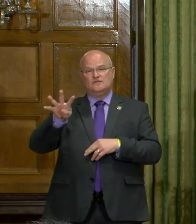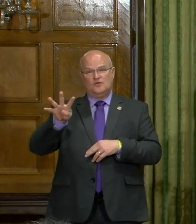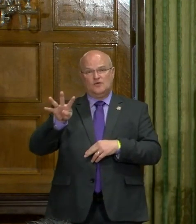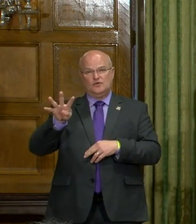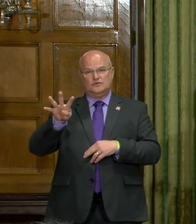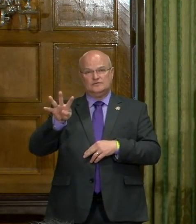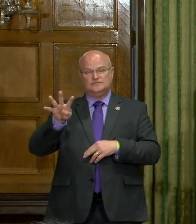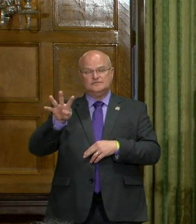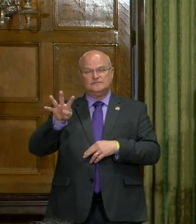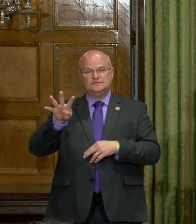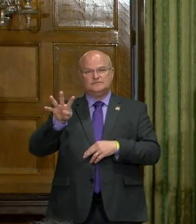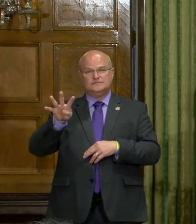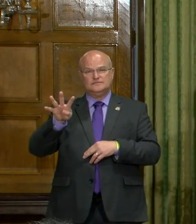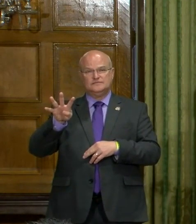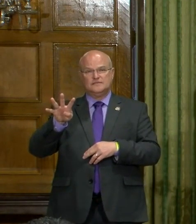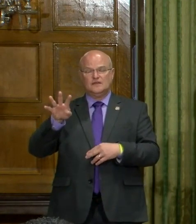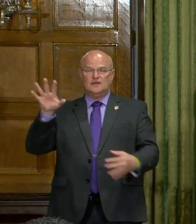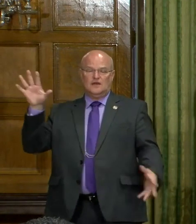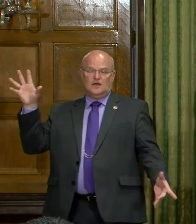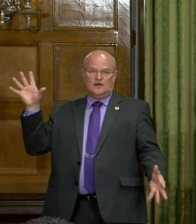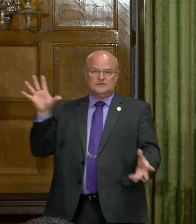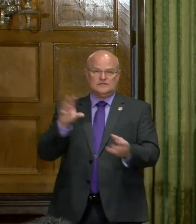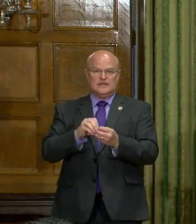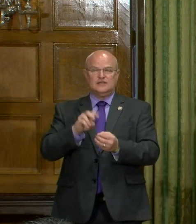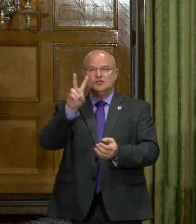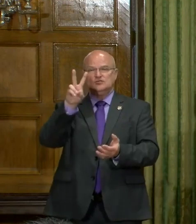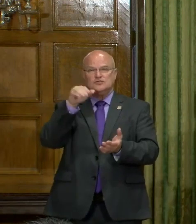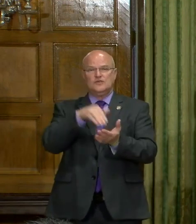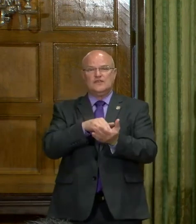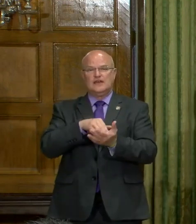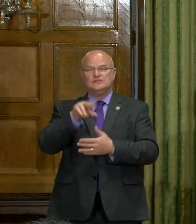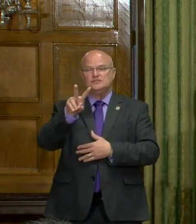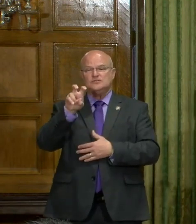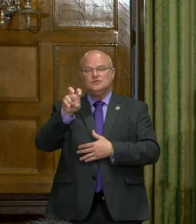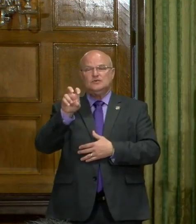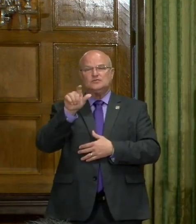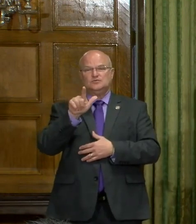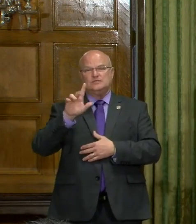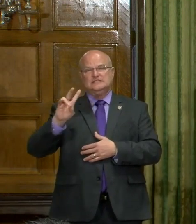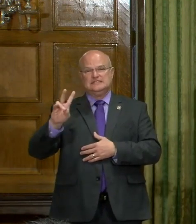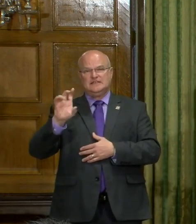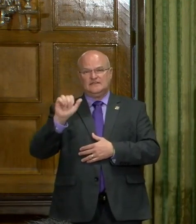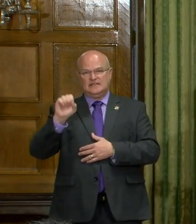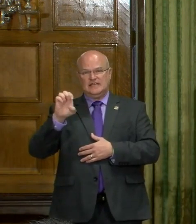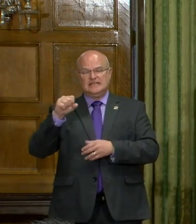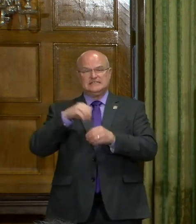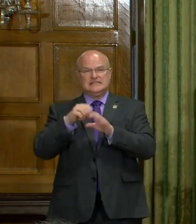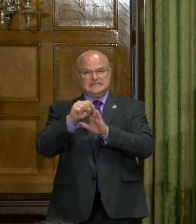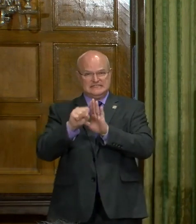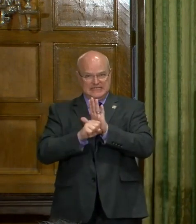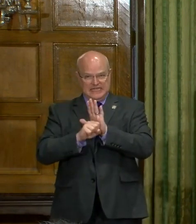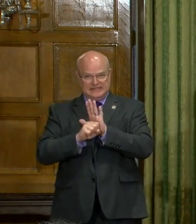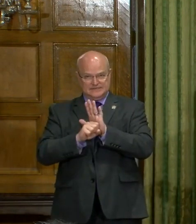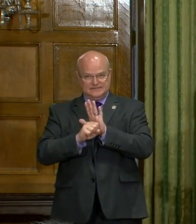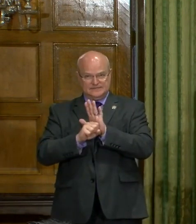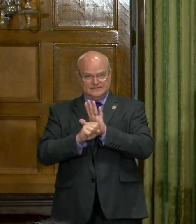cases. That brings the total to 2,227 cases in the state.